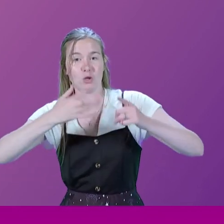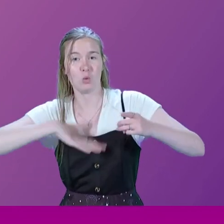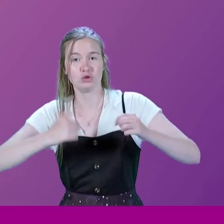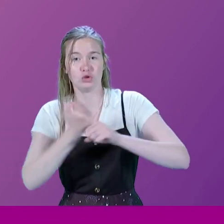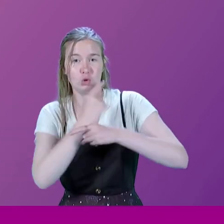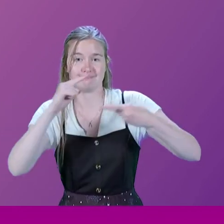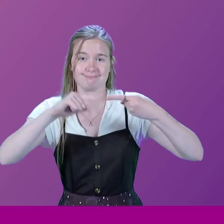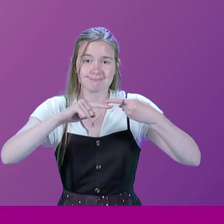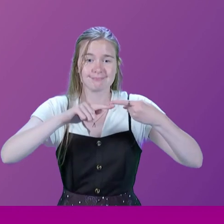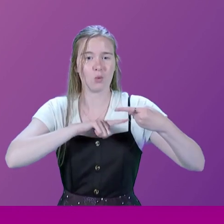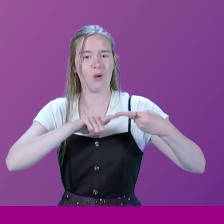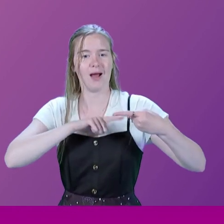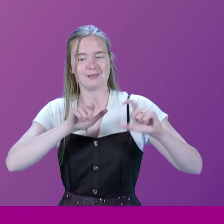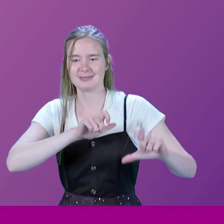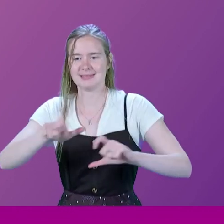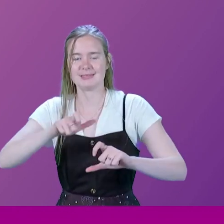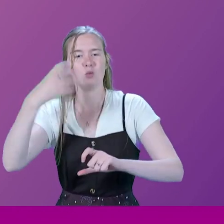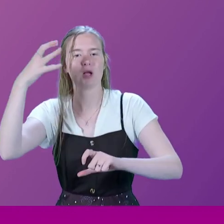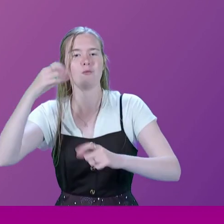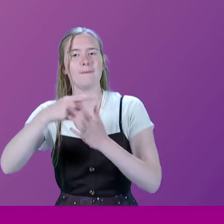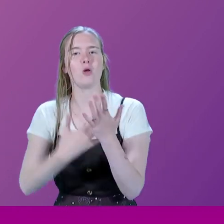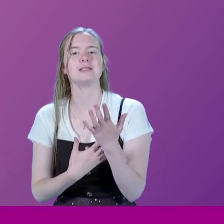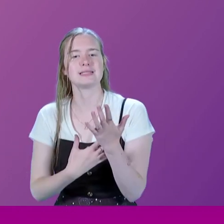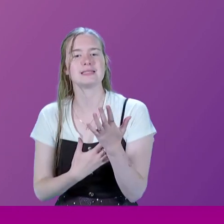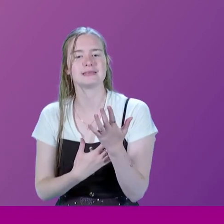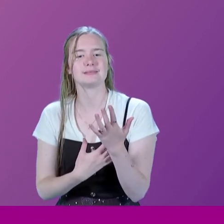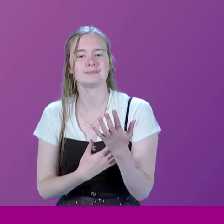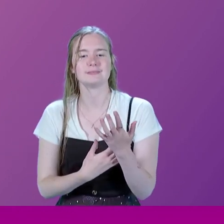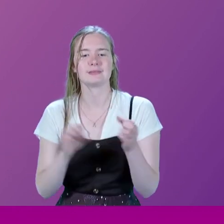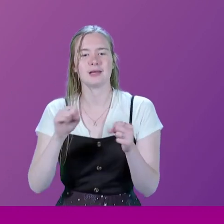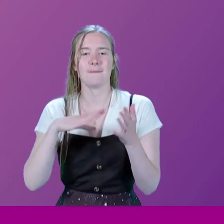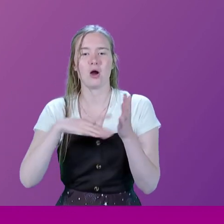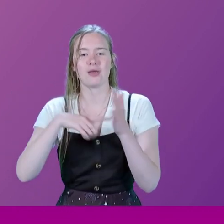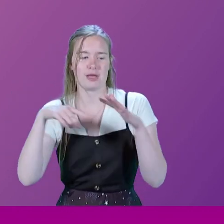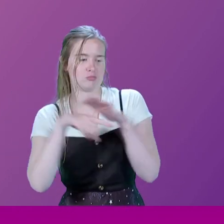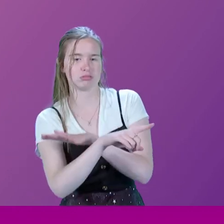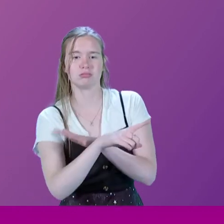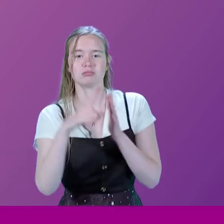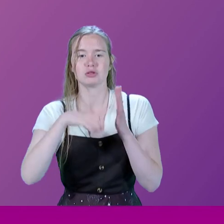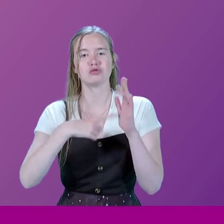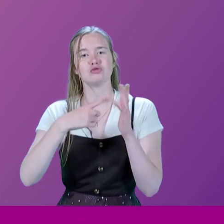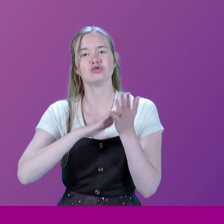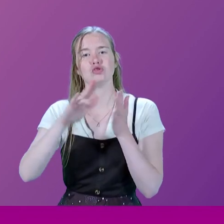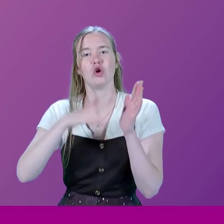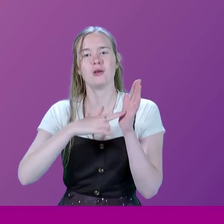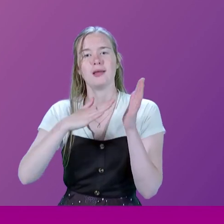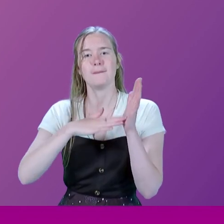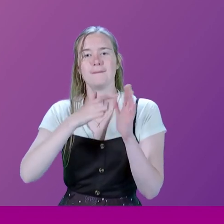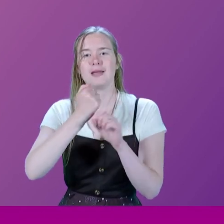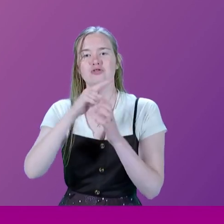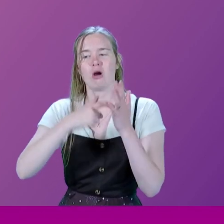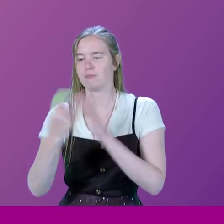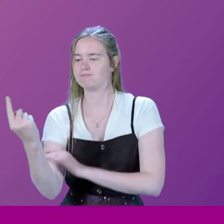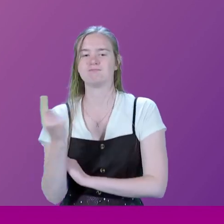A because it is consistent with government policy. The day after Margaret Thatcher left and John Major came in, the same bits of paper came out.